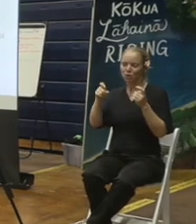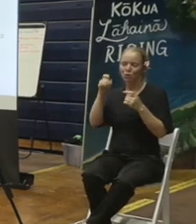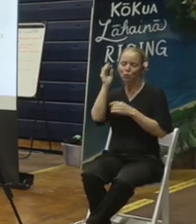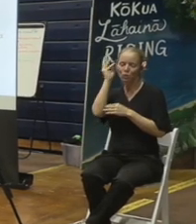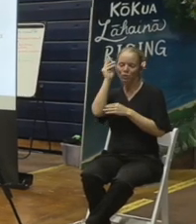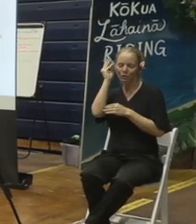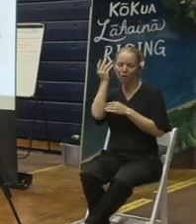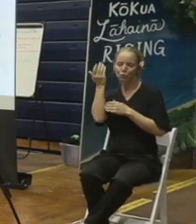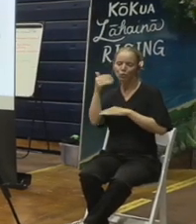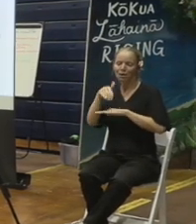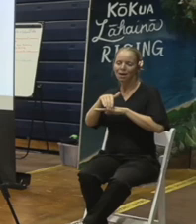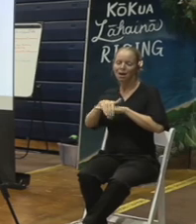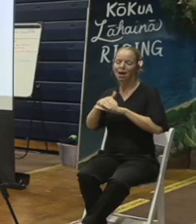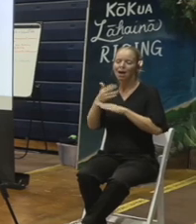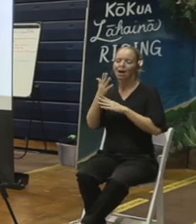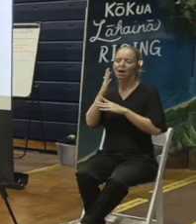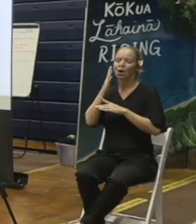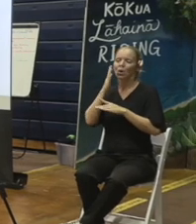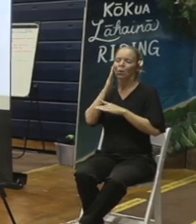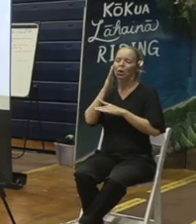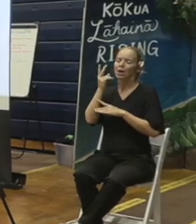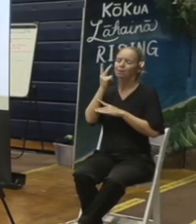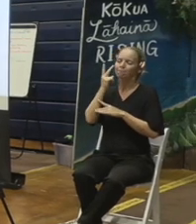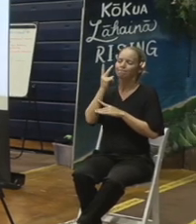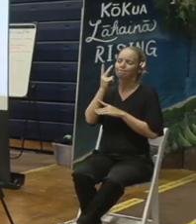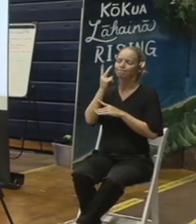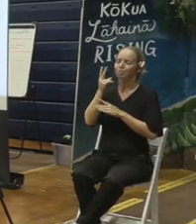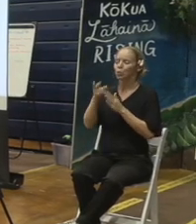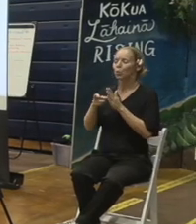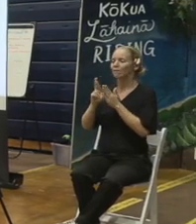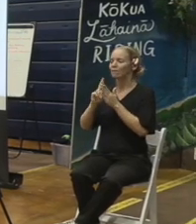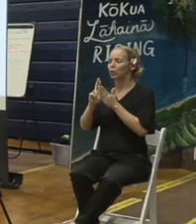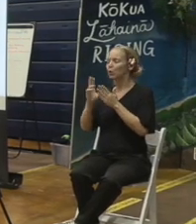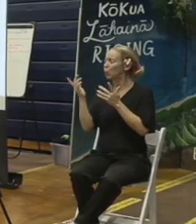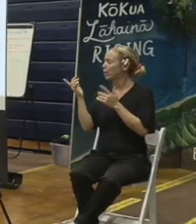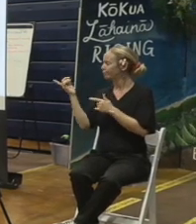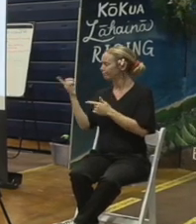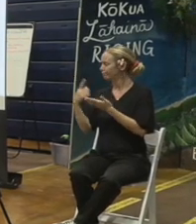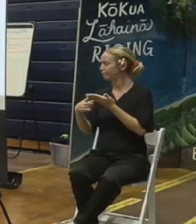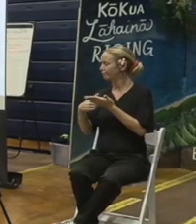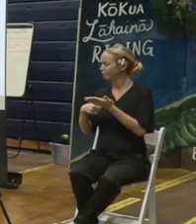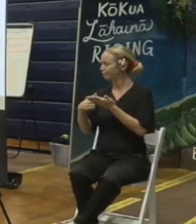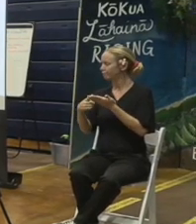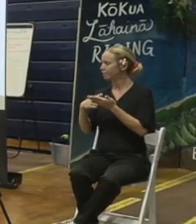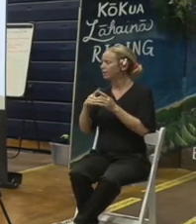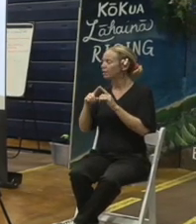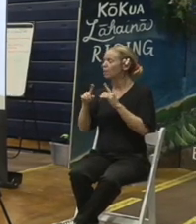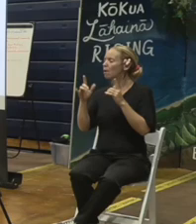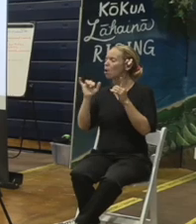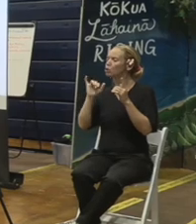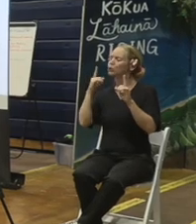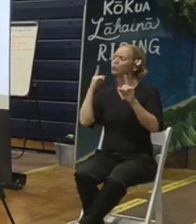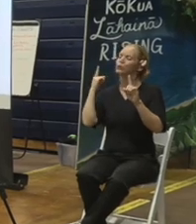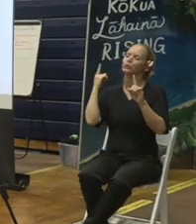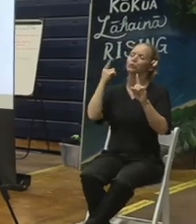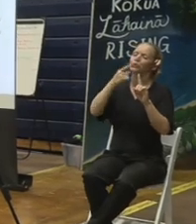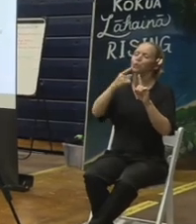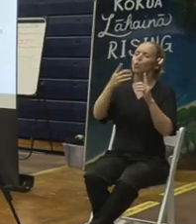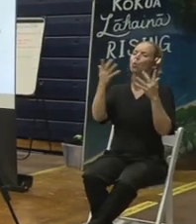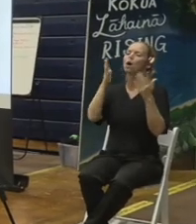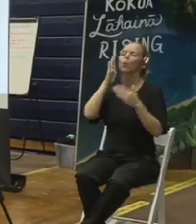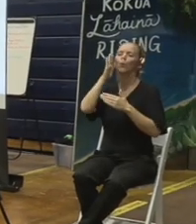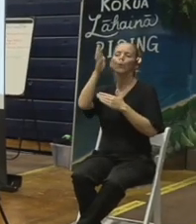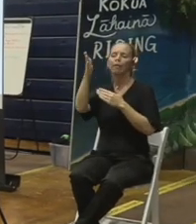clearly we'll reach back into a little bit of what Mr. Wingate briefed on, but also we'll look forward as to what is to come.